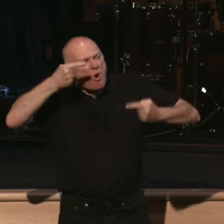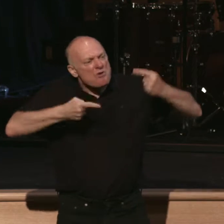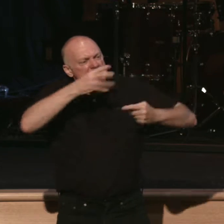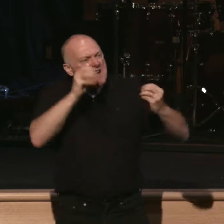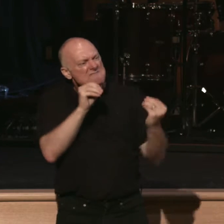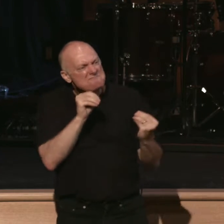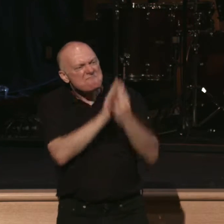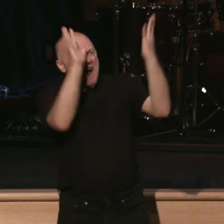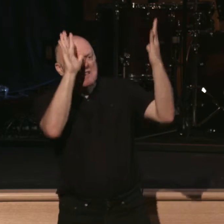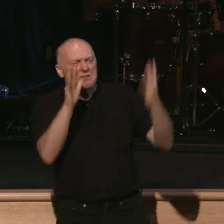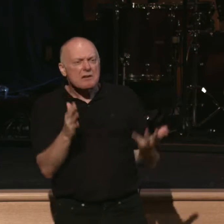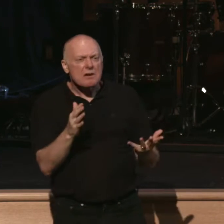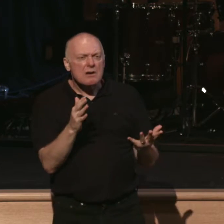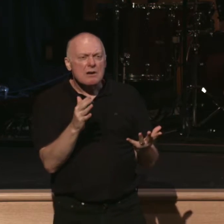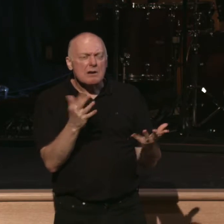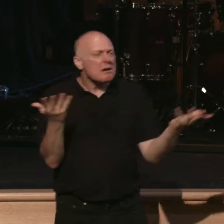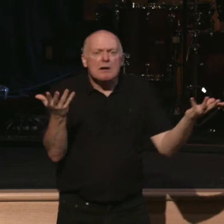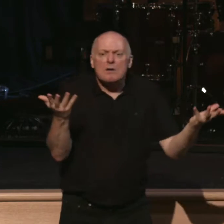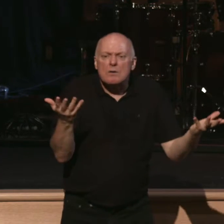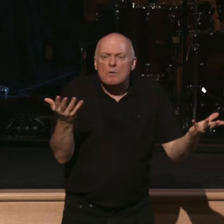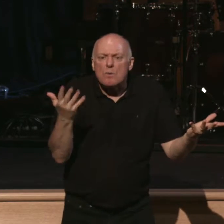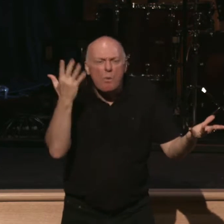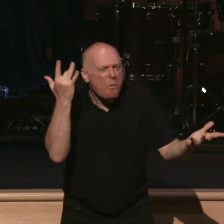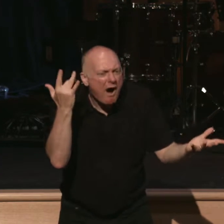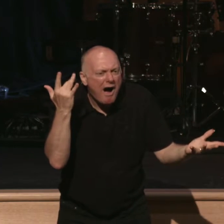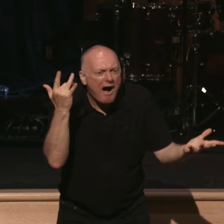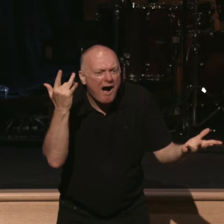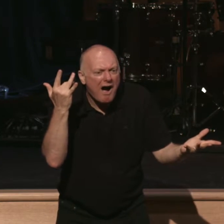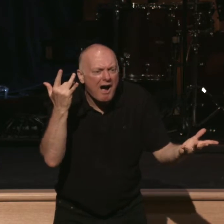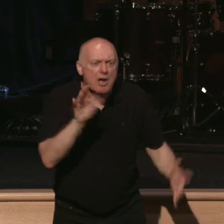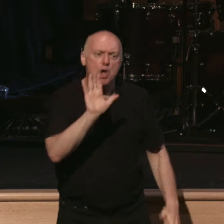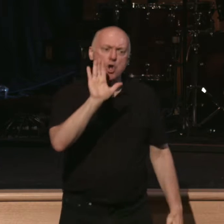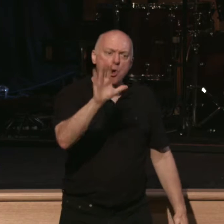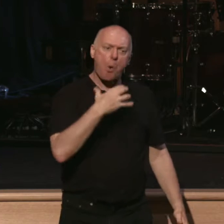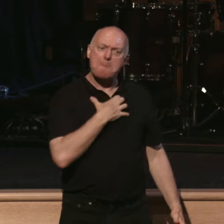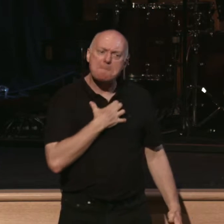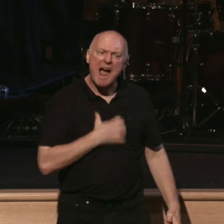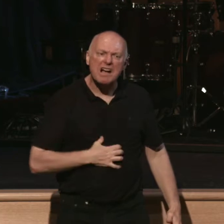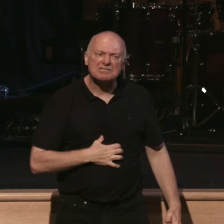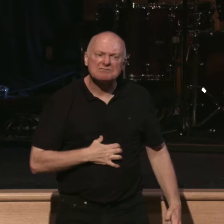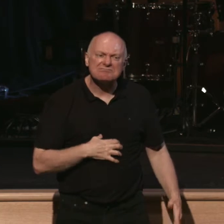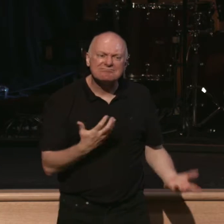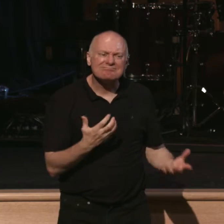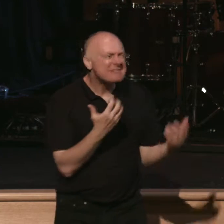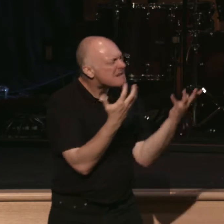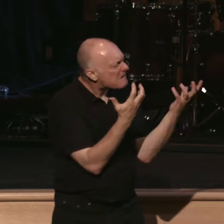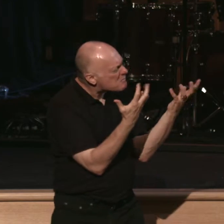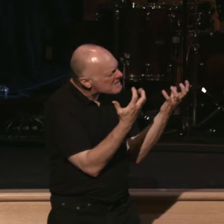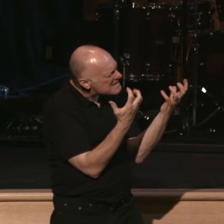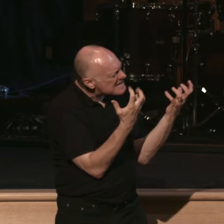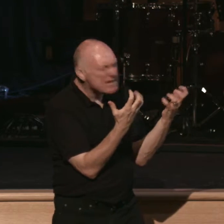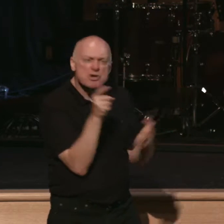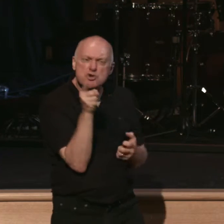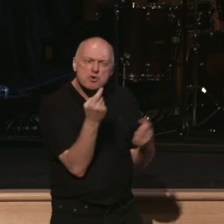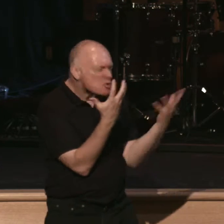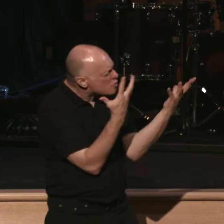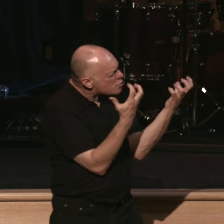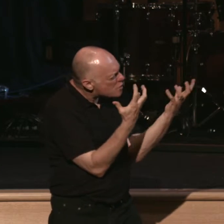What causes quarrels? causes fights? Is it not this? Your passions. That's lust. Your passions are at